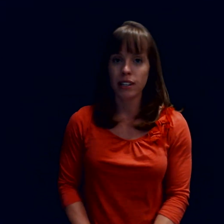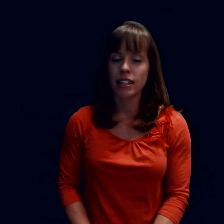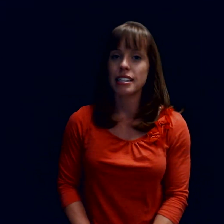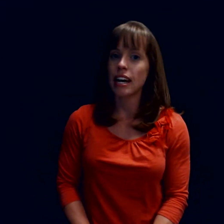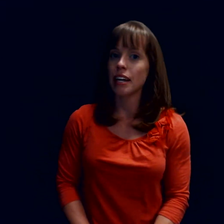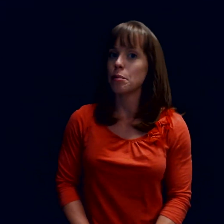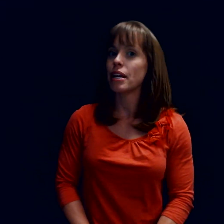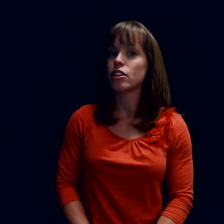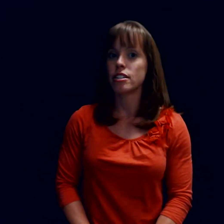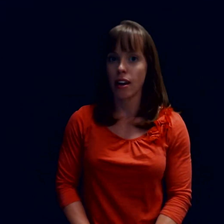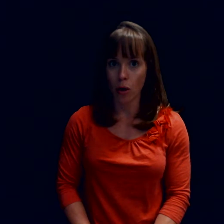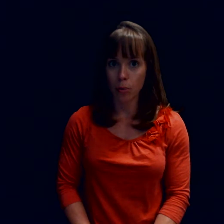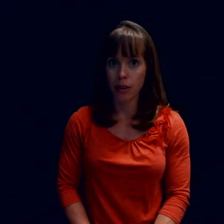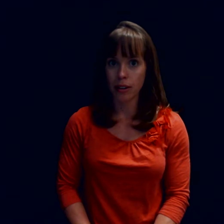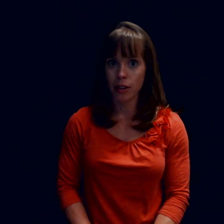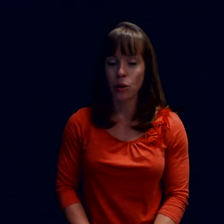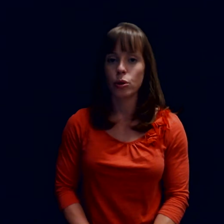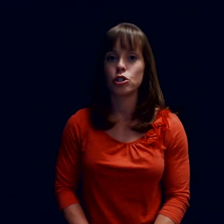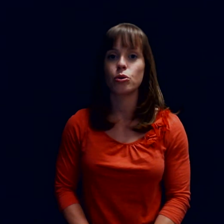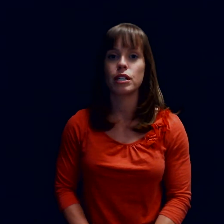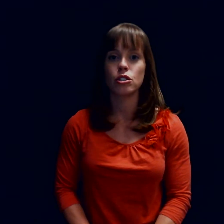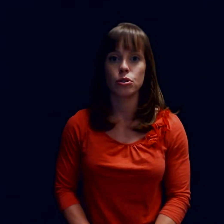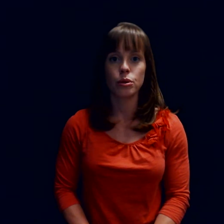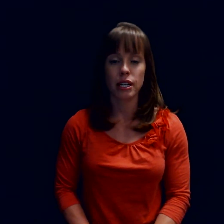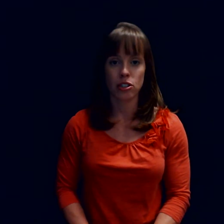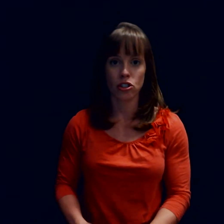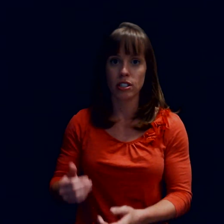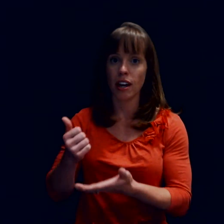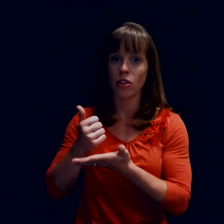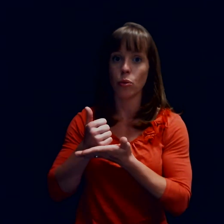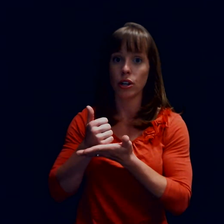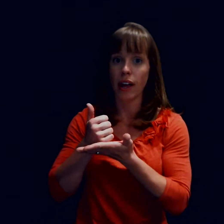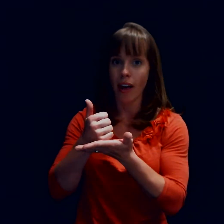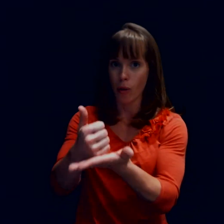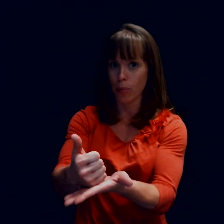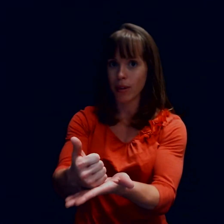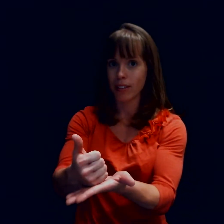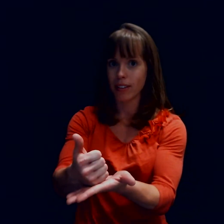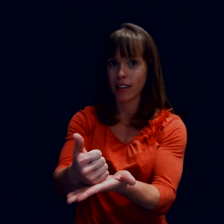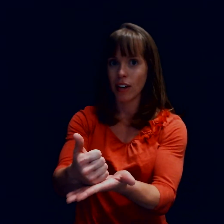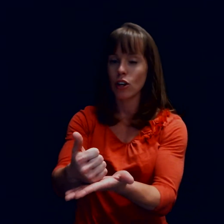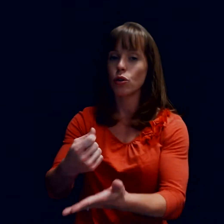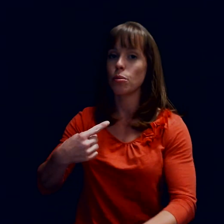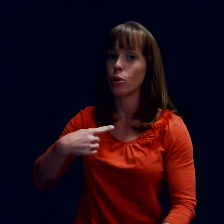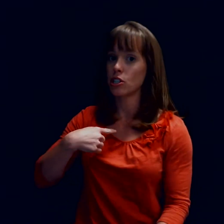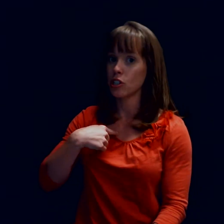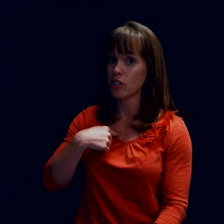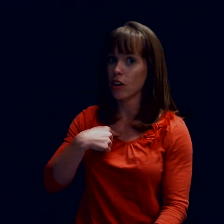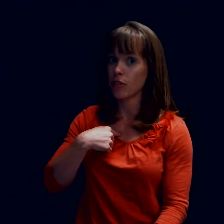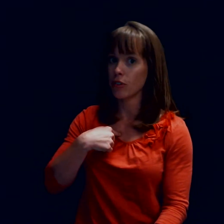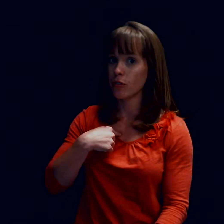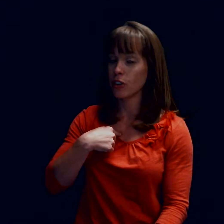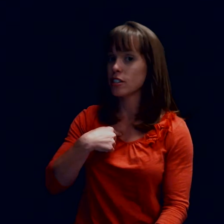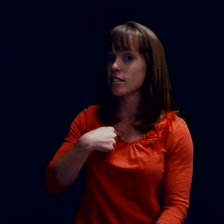is, I am here to help. What you're going to do is just sign the word help. You can point to yourself first,